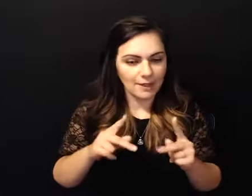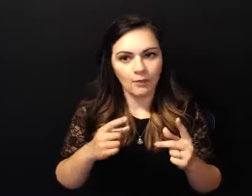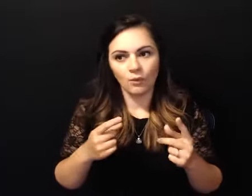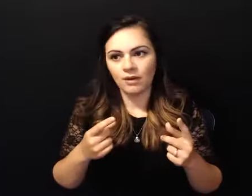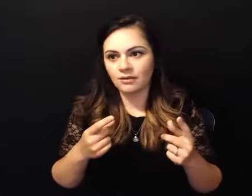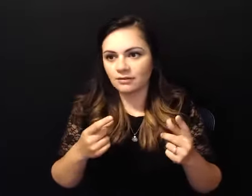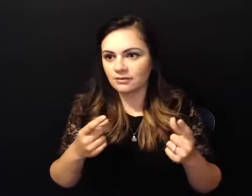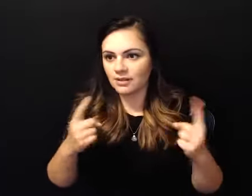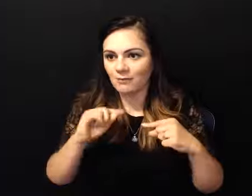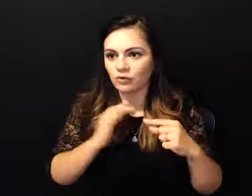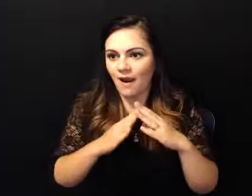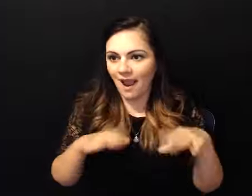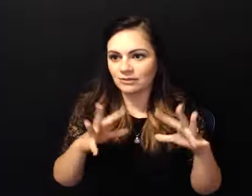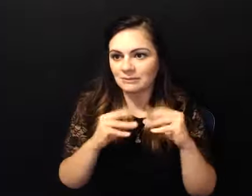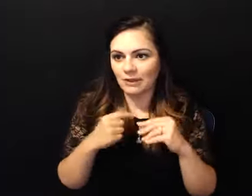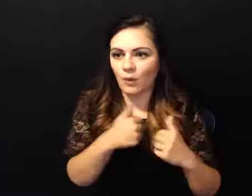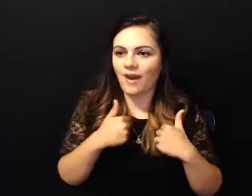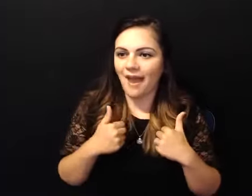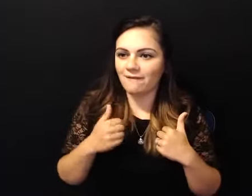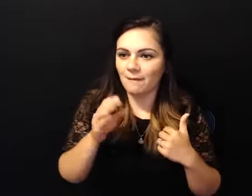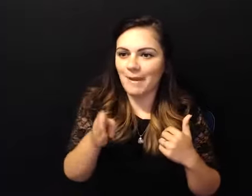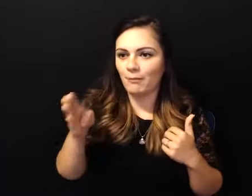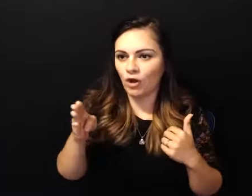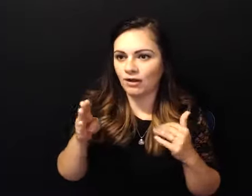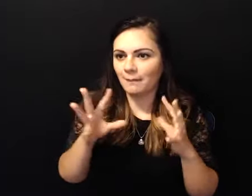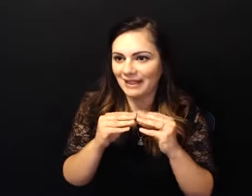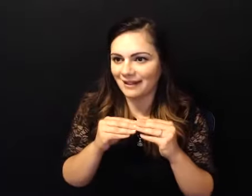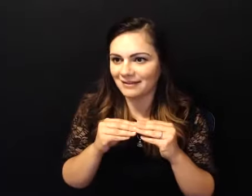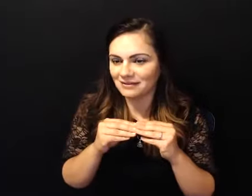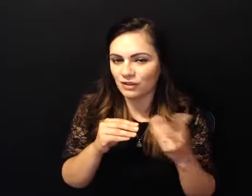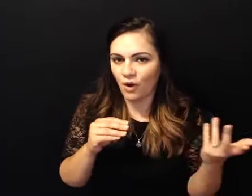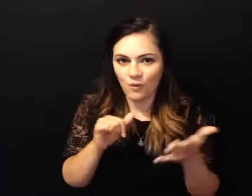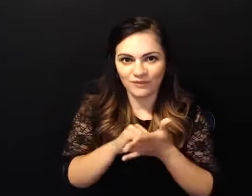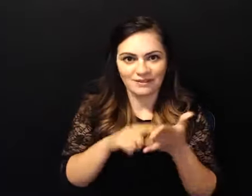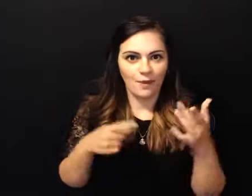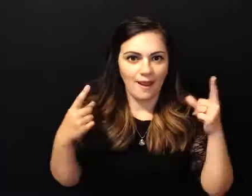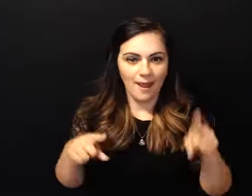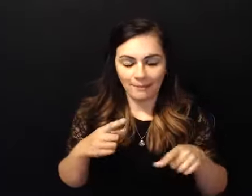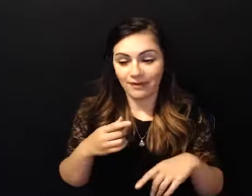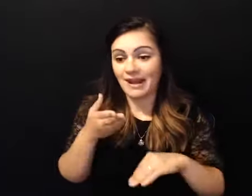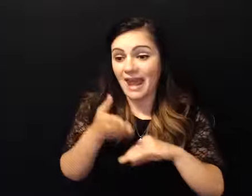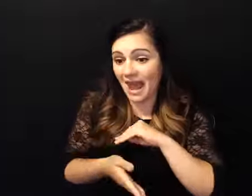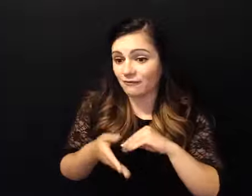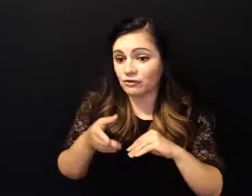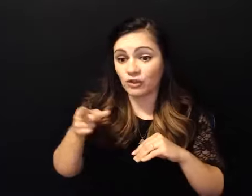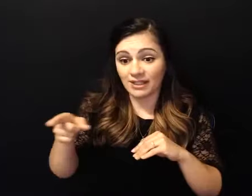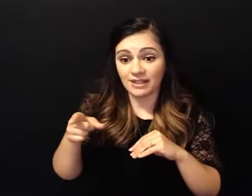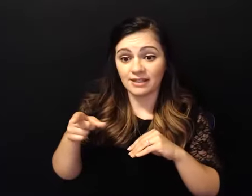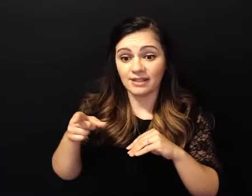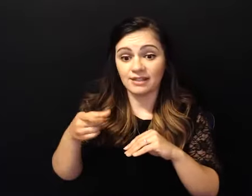you know it's it's just what happened and uh after he got well it the relationship just it you know we had